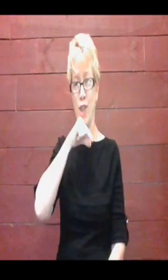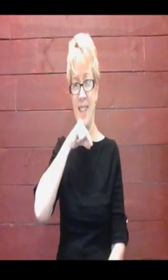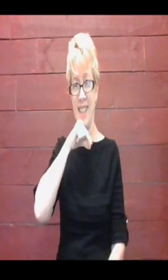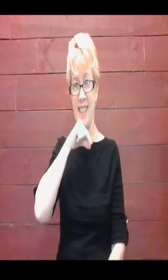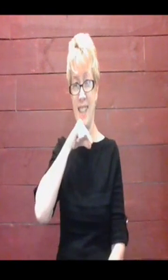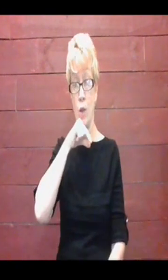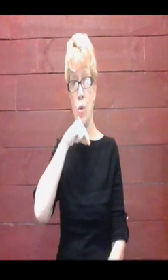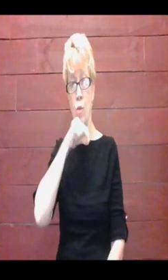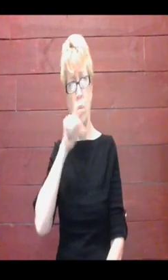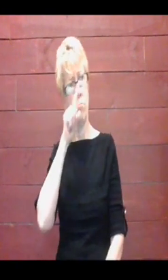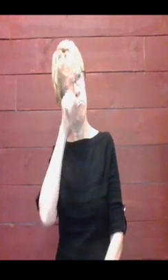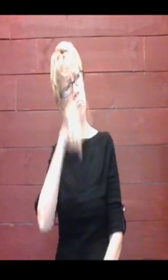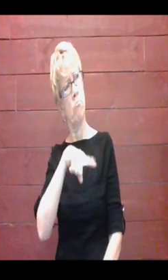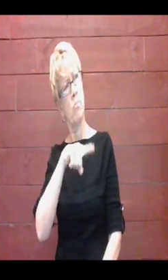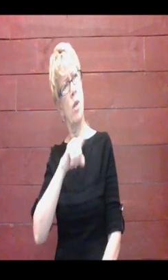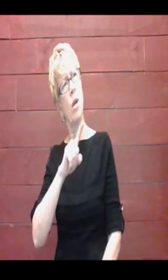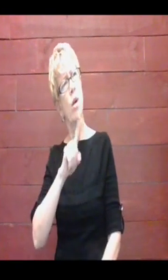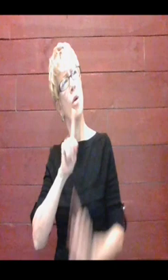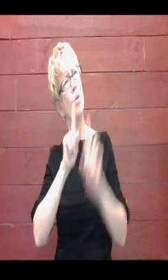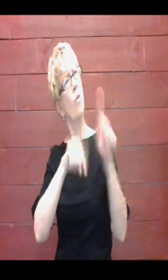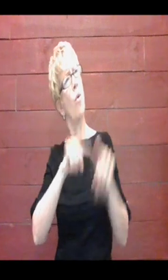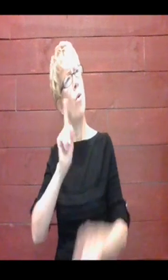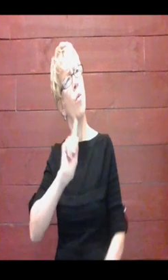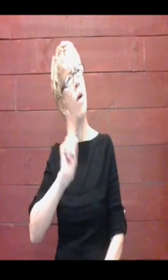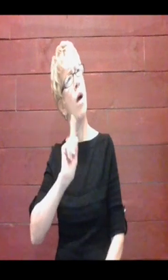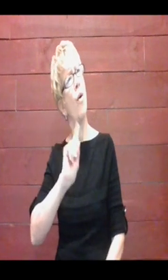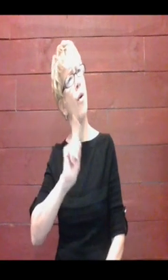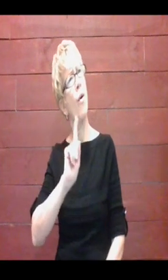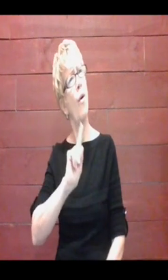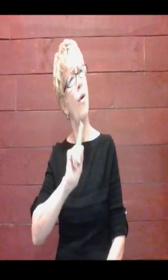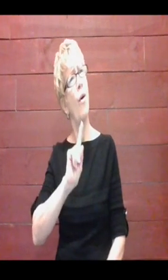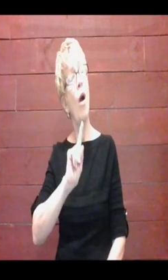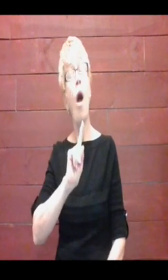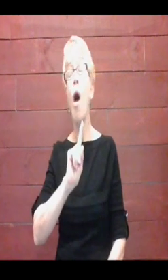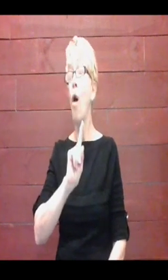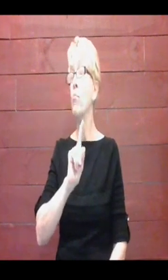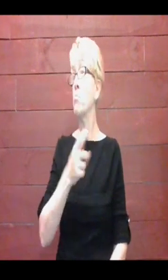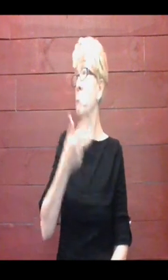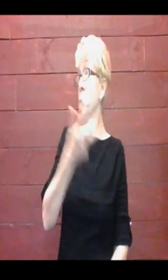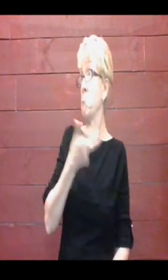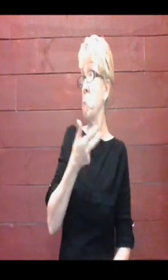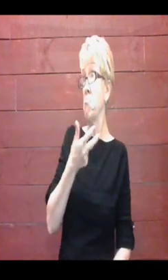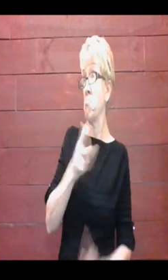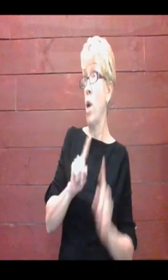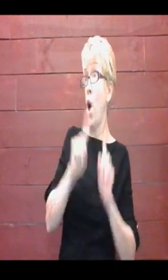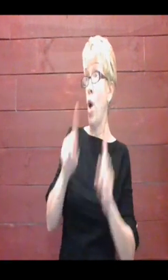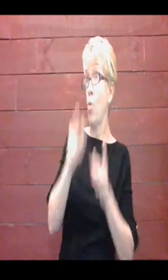What are you going? asked Turkey Lucky. Where are you